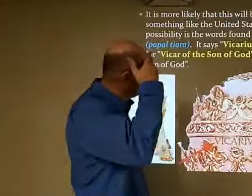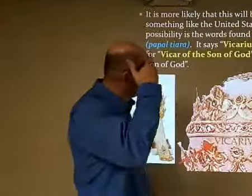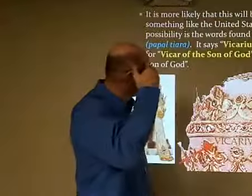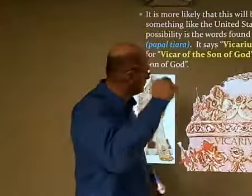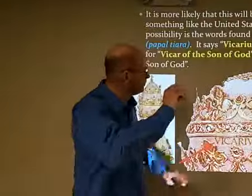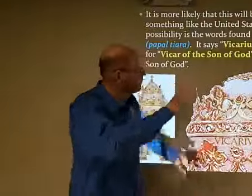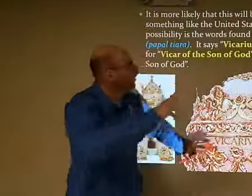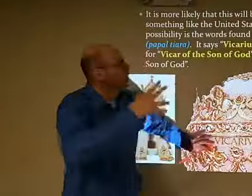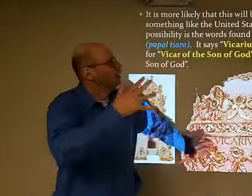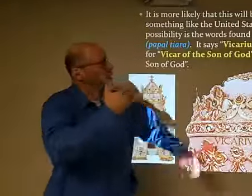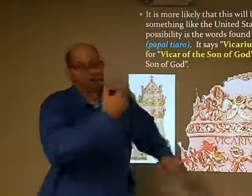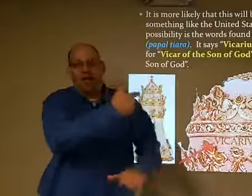way I don't know